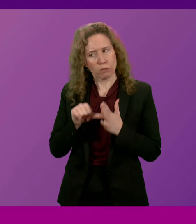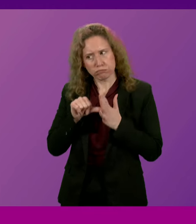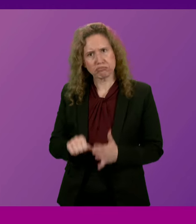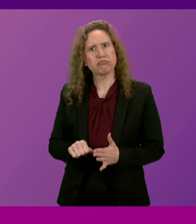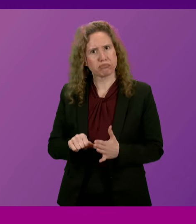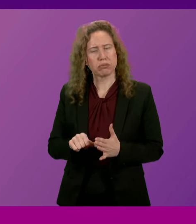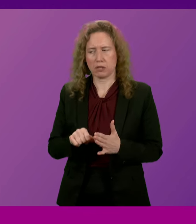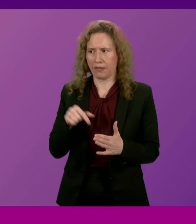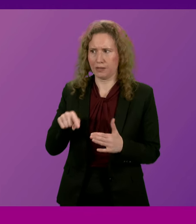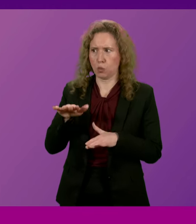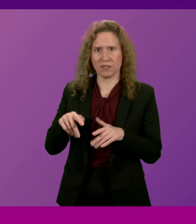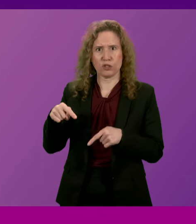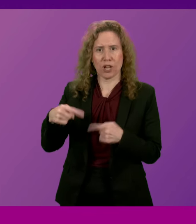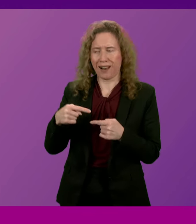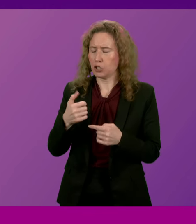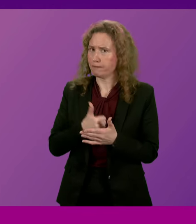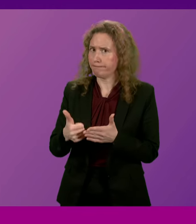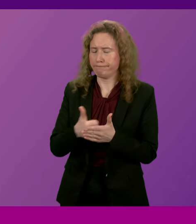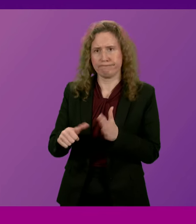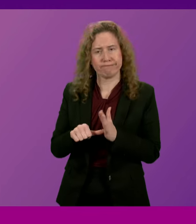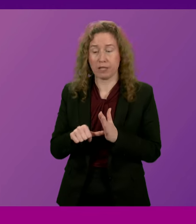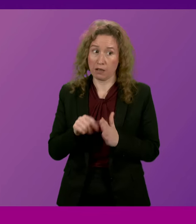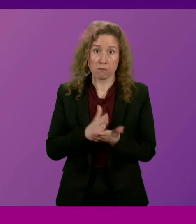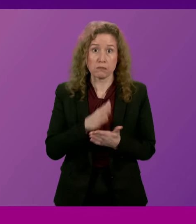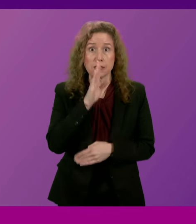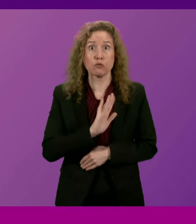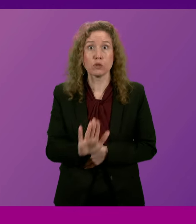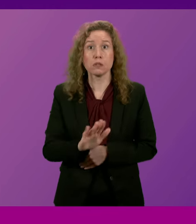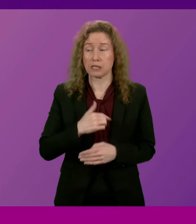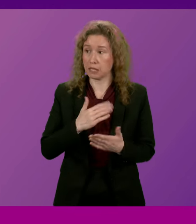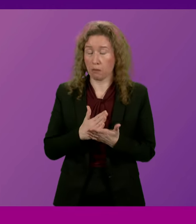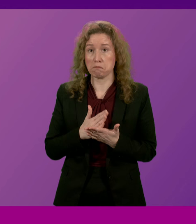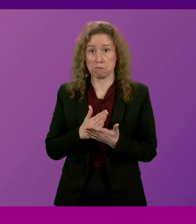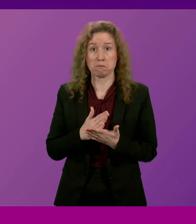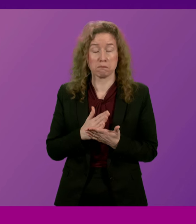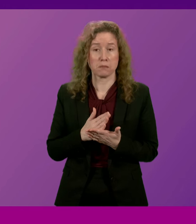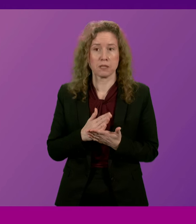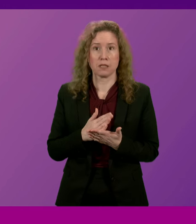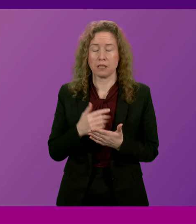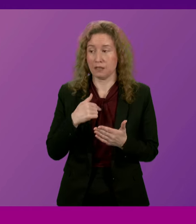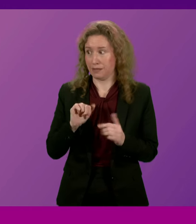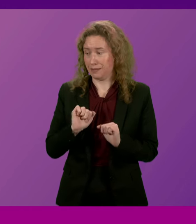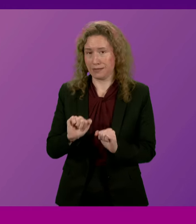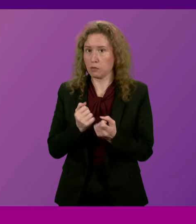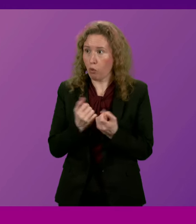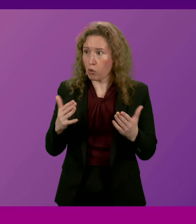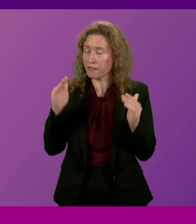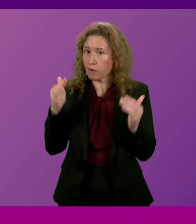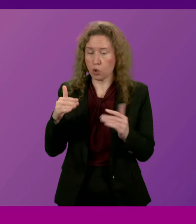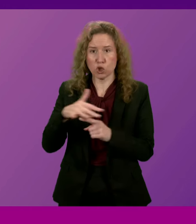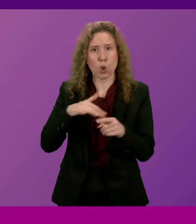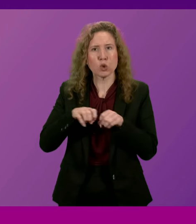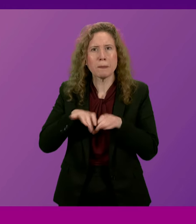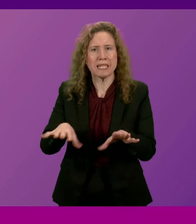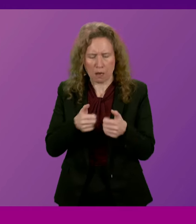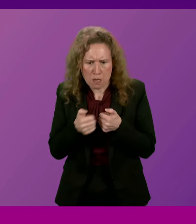basis. So I say that in all seriousness about the degree of focus there is on social media amongst young